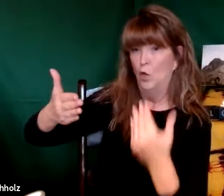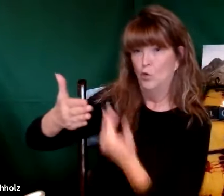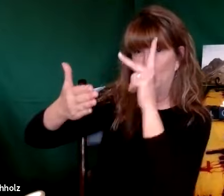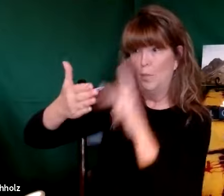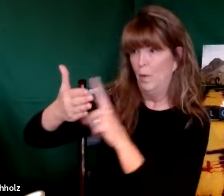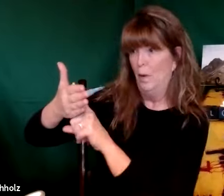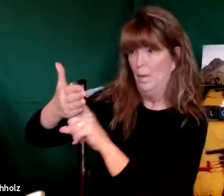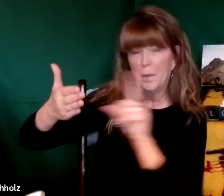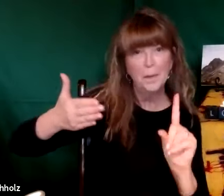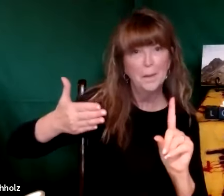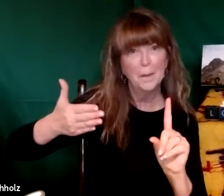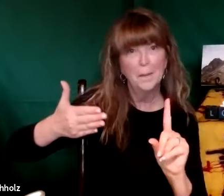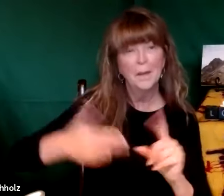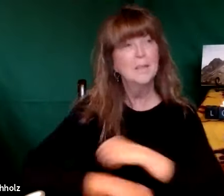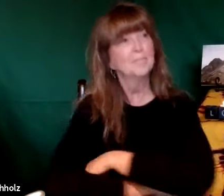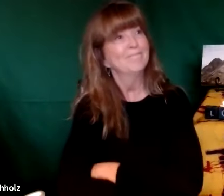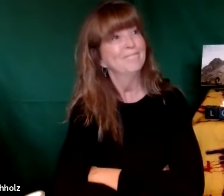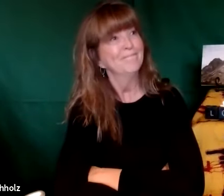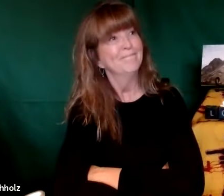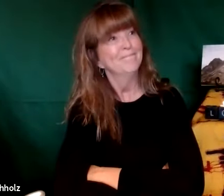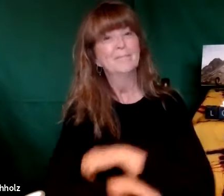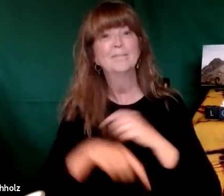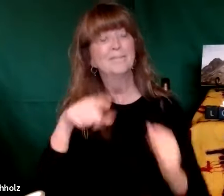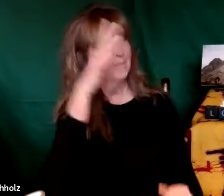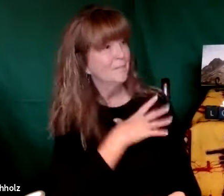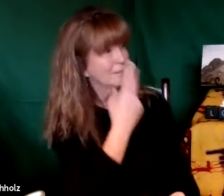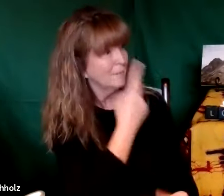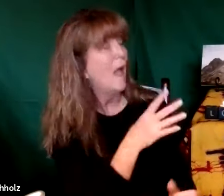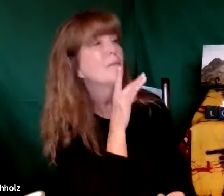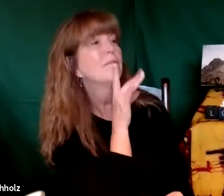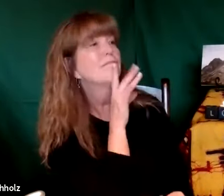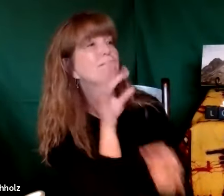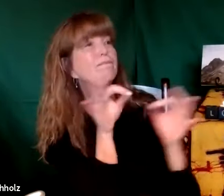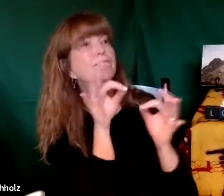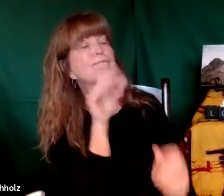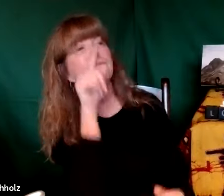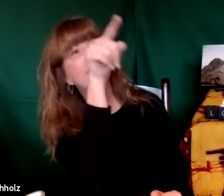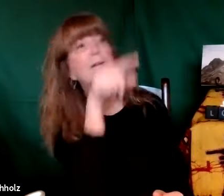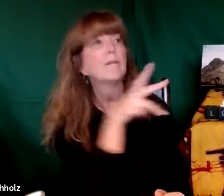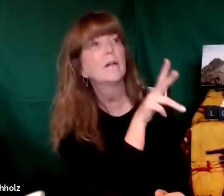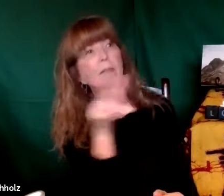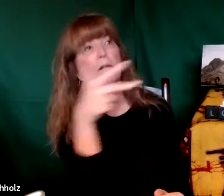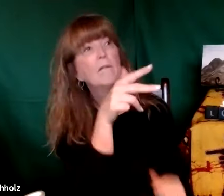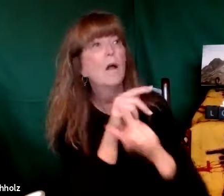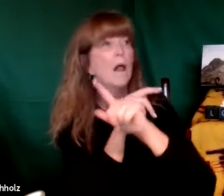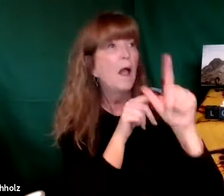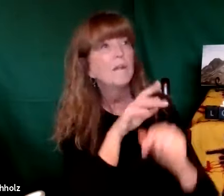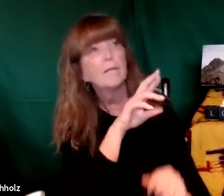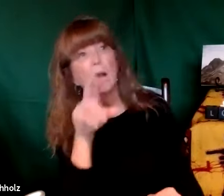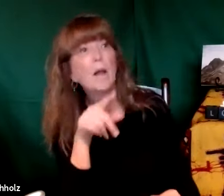recognize that there that he was talking to a different person he just kept giving his directions